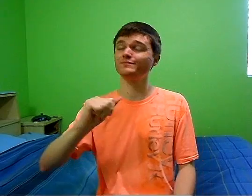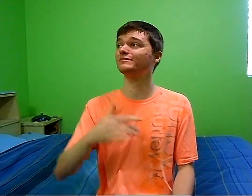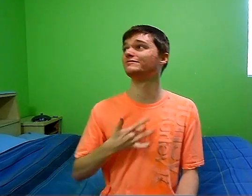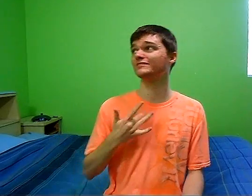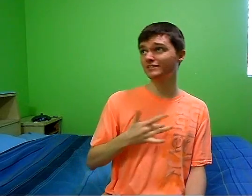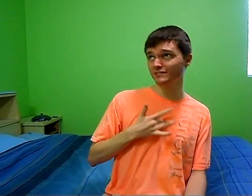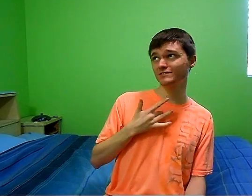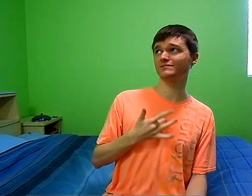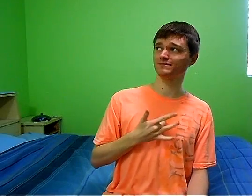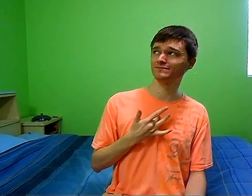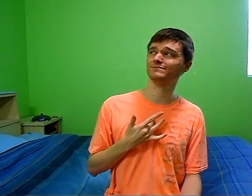be feeling